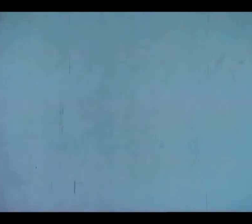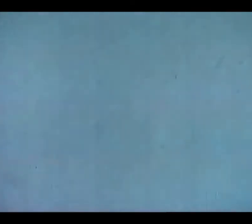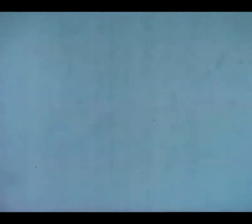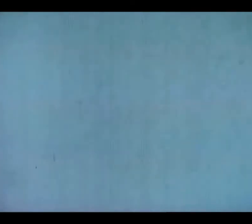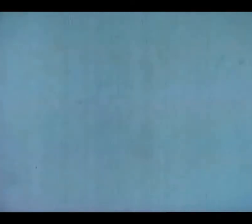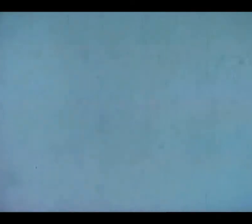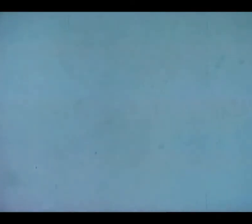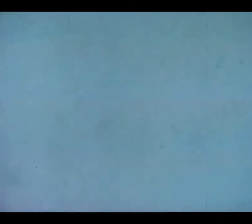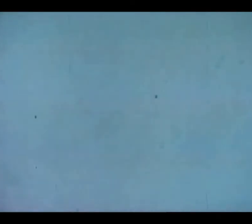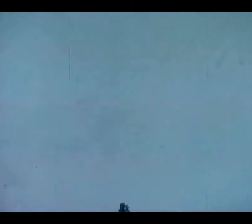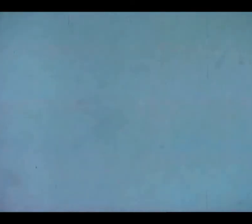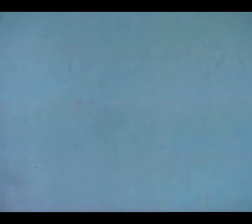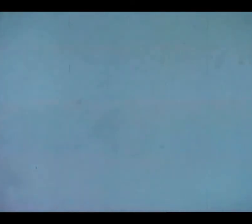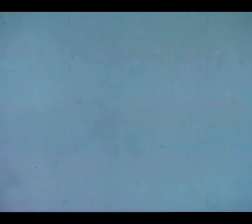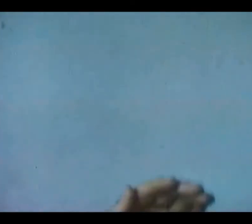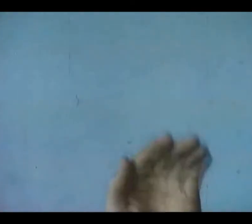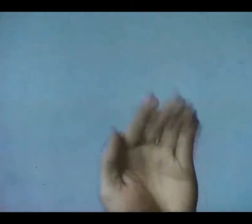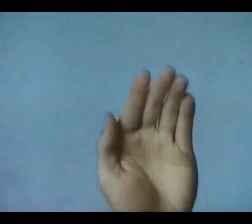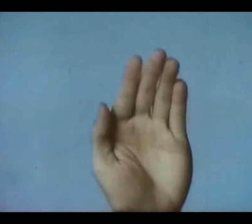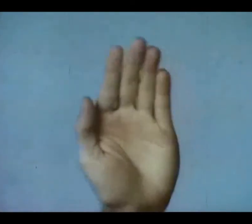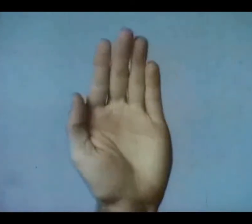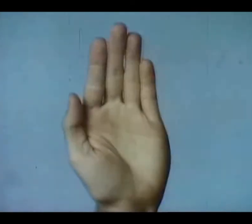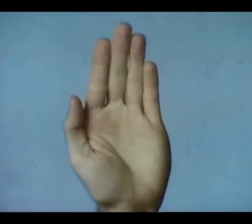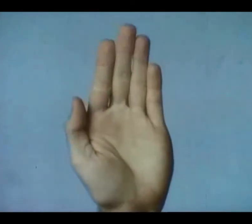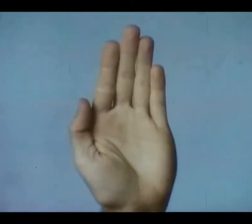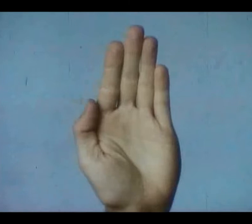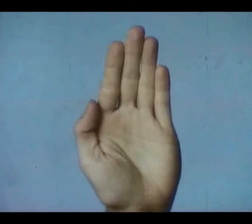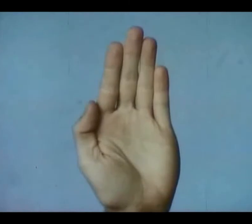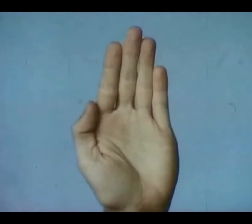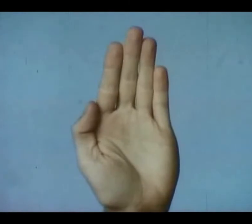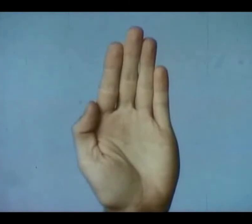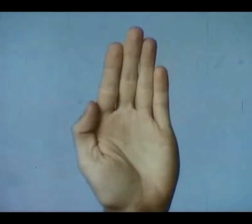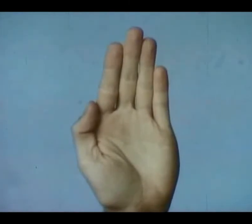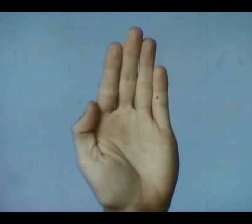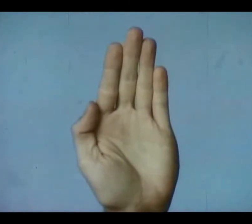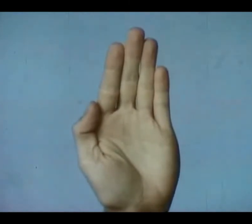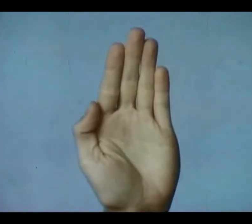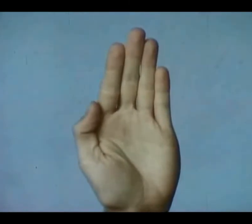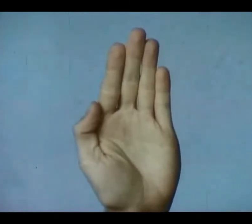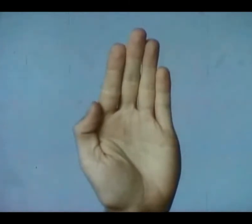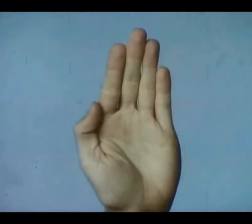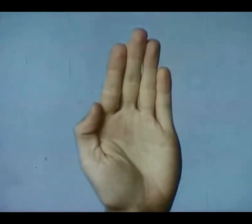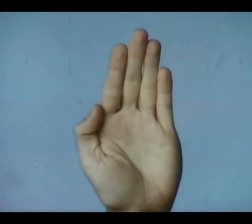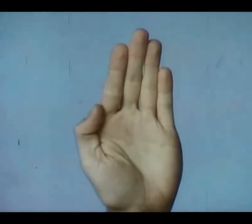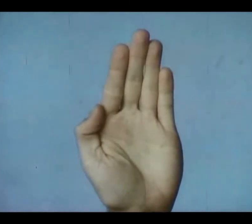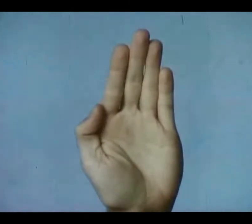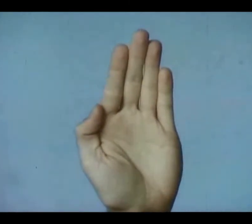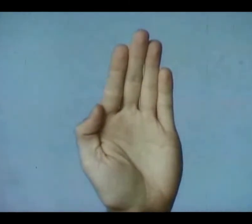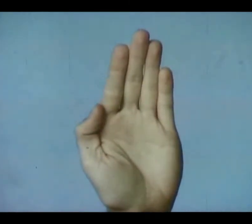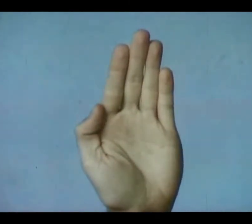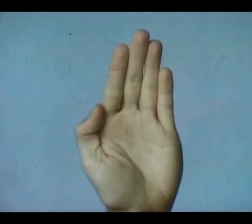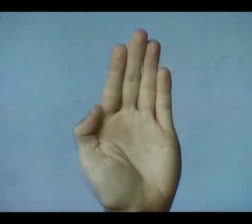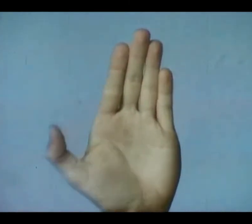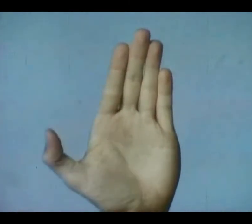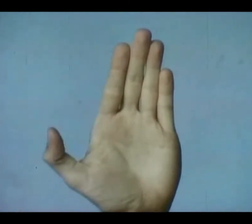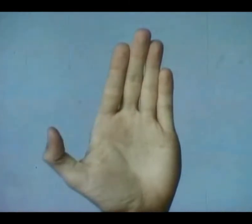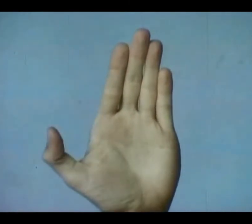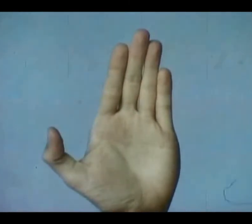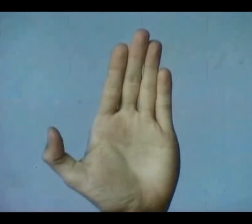there once was a hand like most hands it had a thumb and